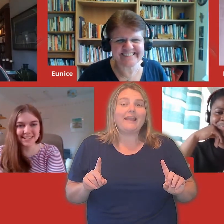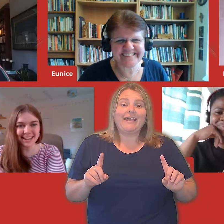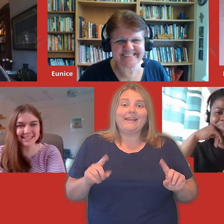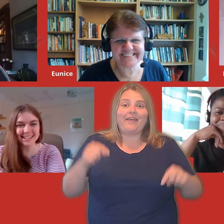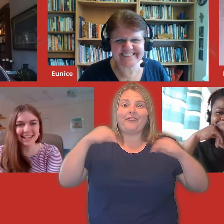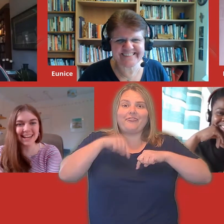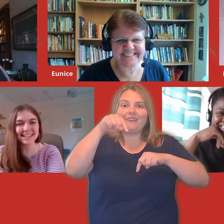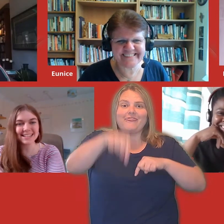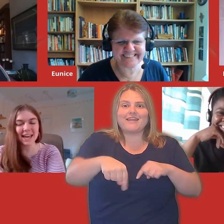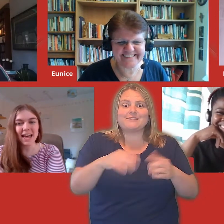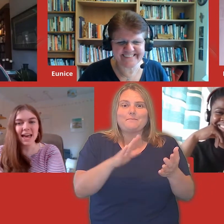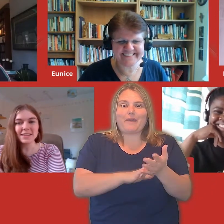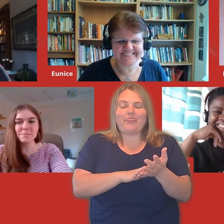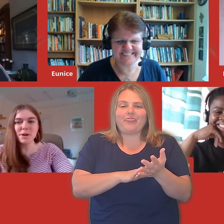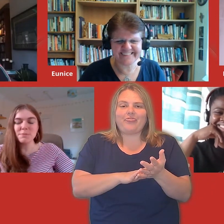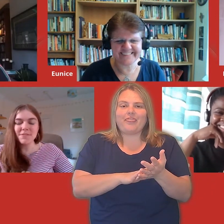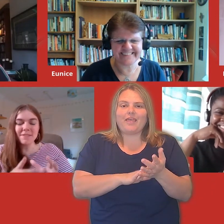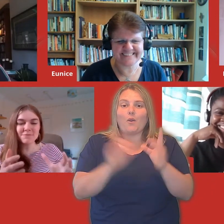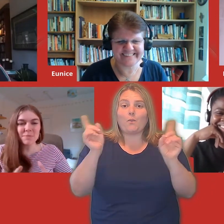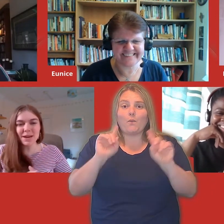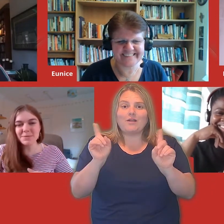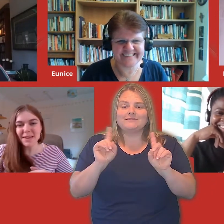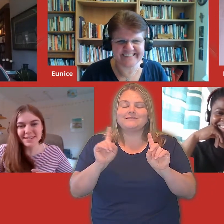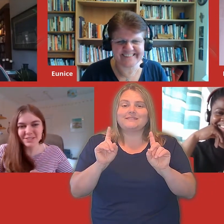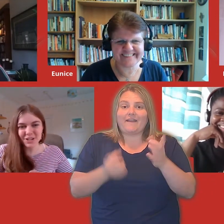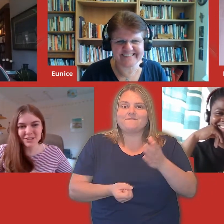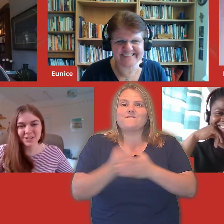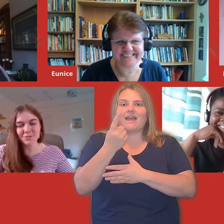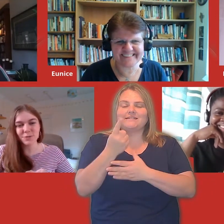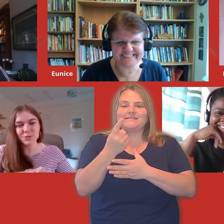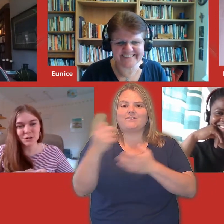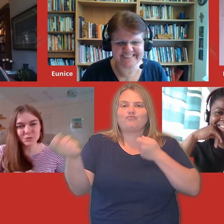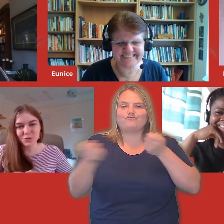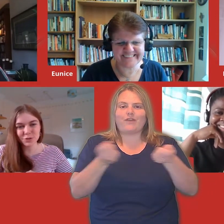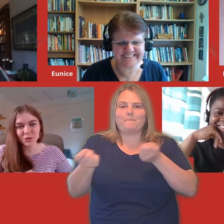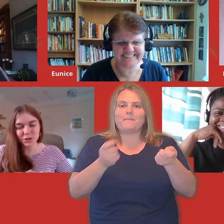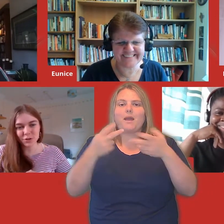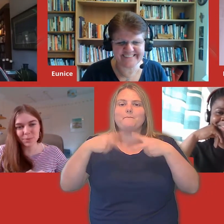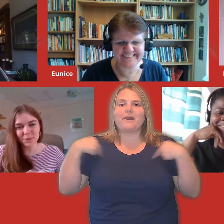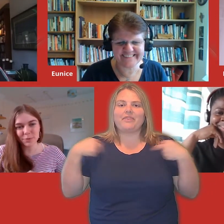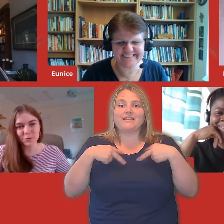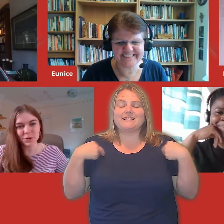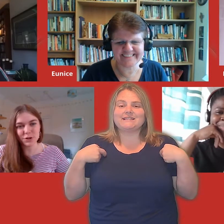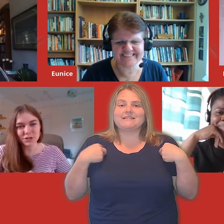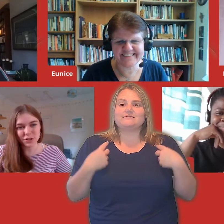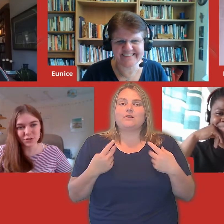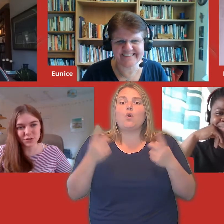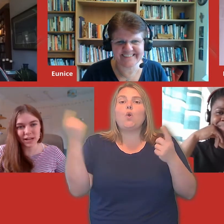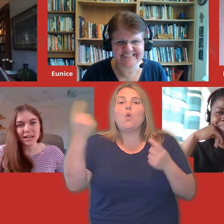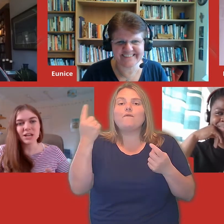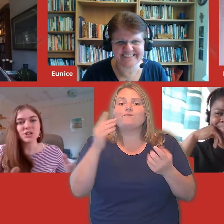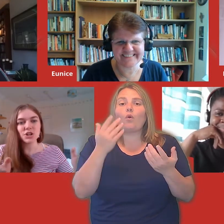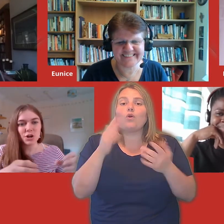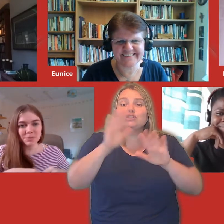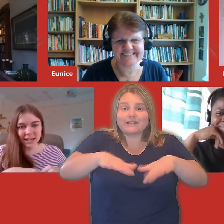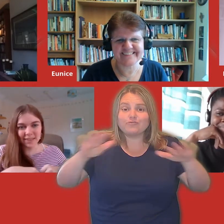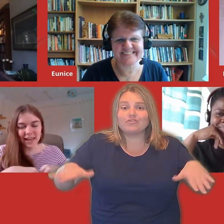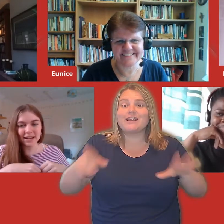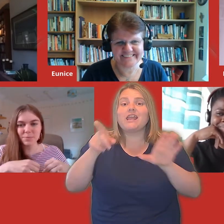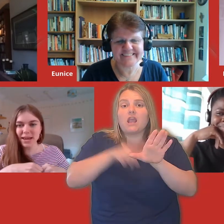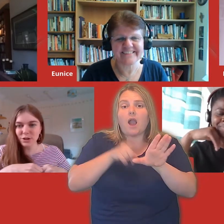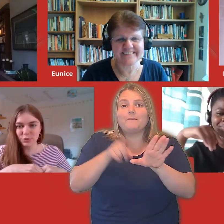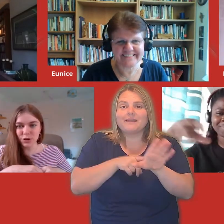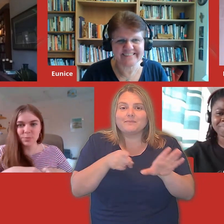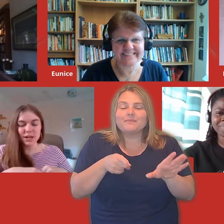We're really excited. It is an event run by the Methodist Church that's for children and young people from across the country to come